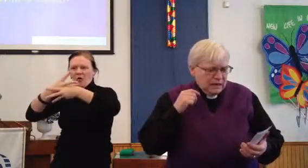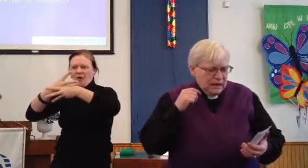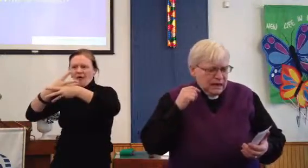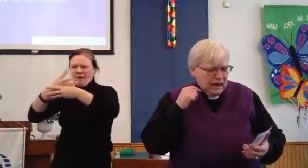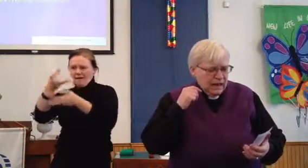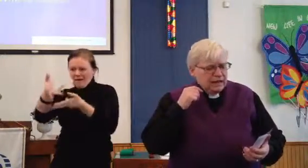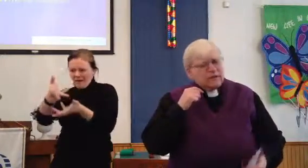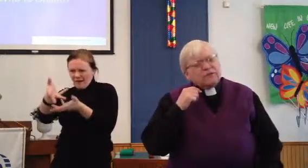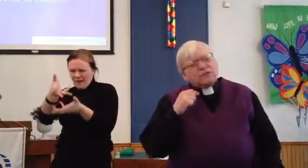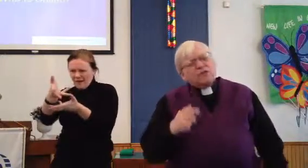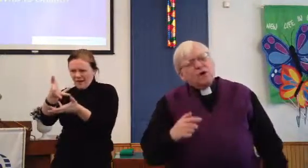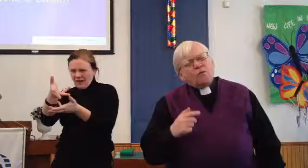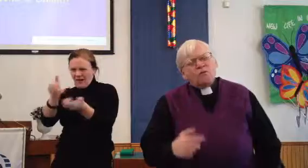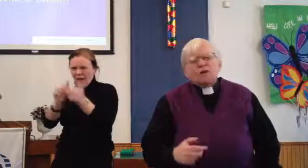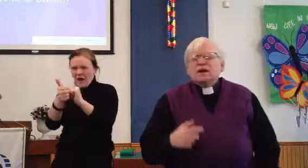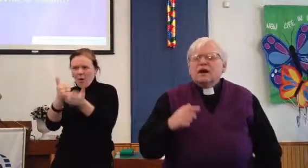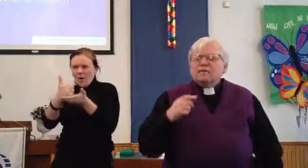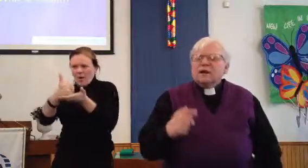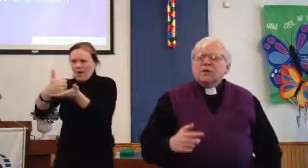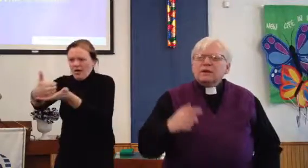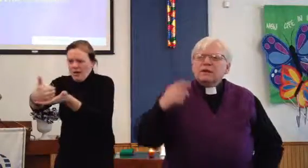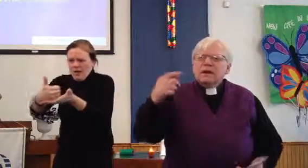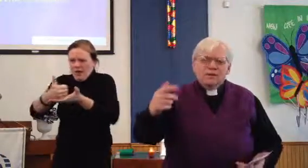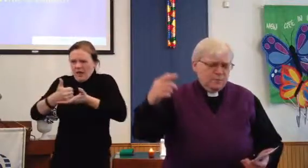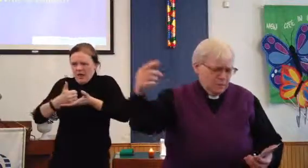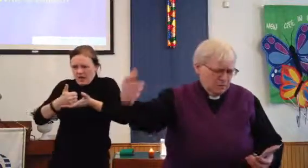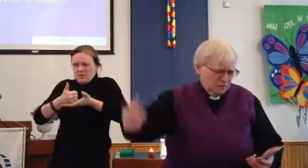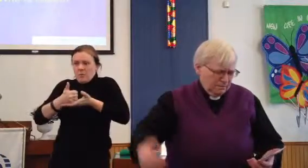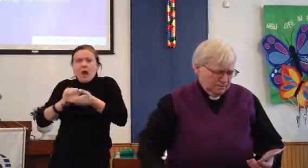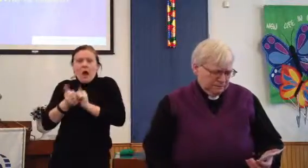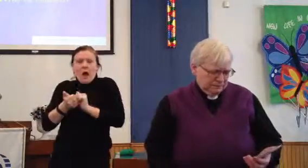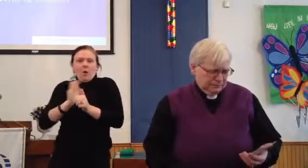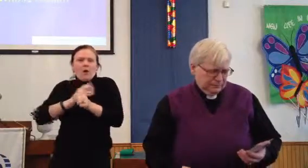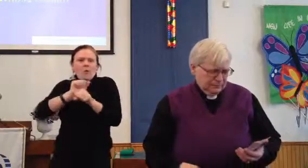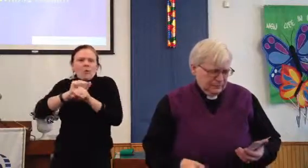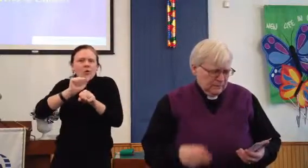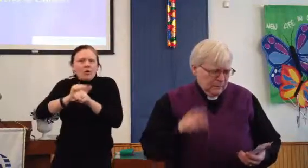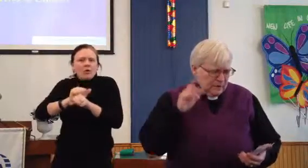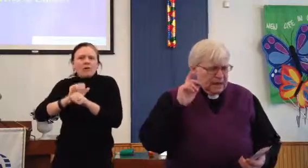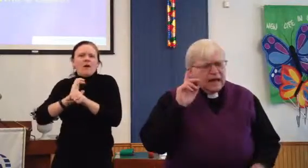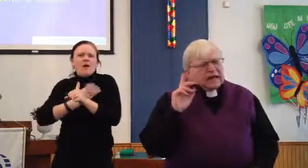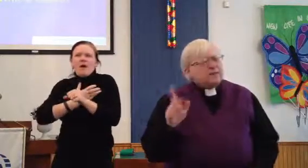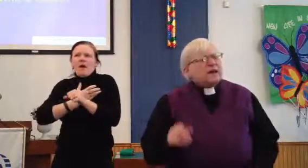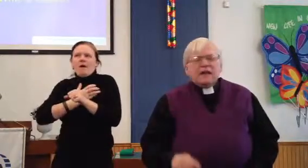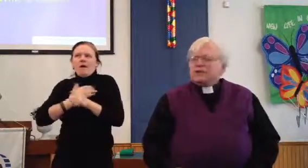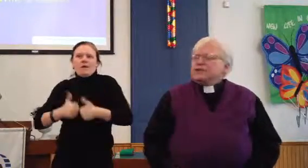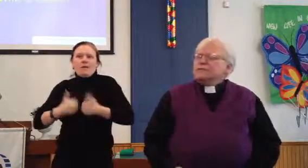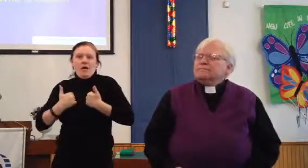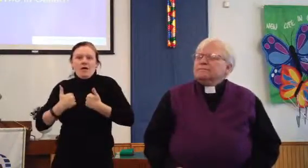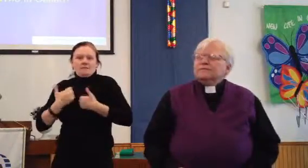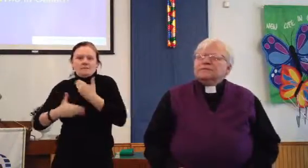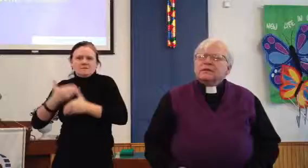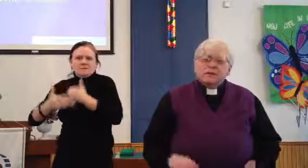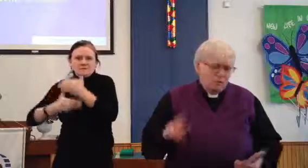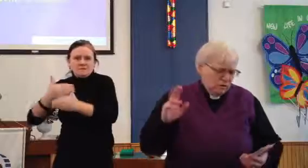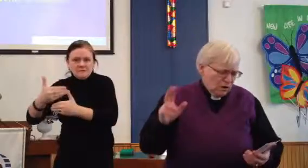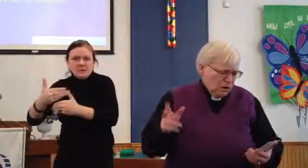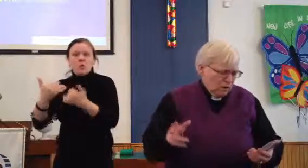and through our work of helping other people. And as we age, we grow.